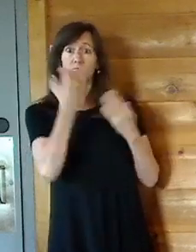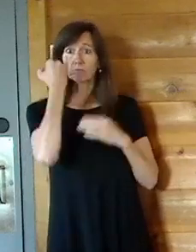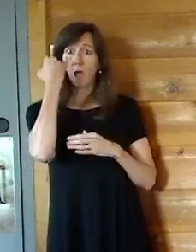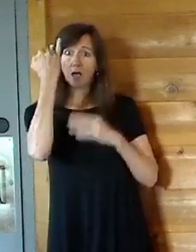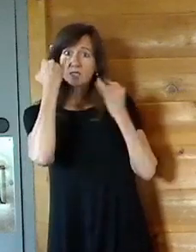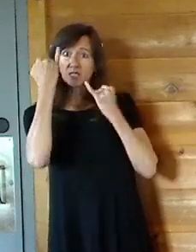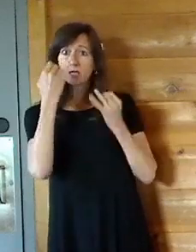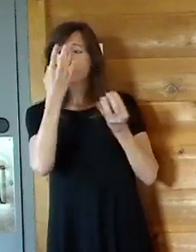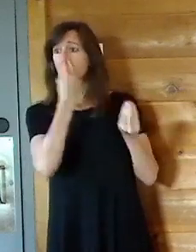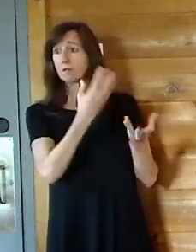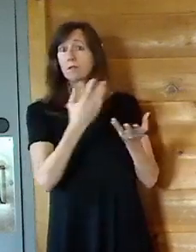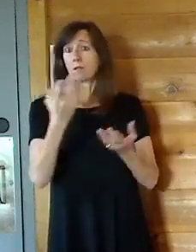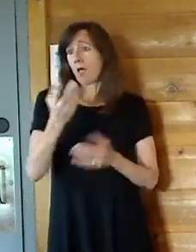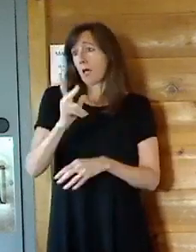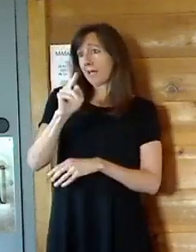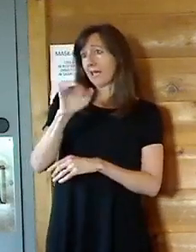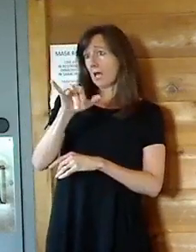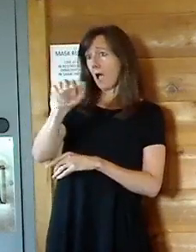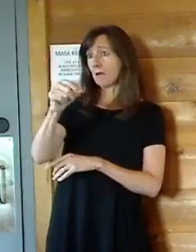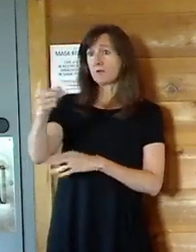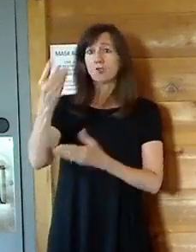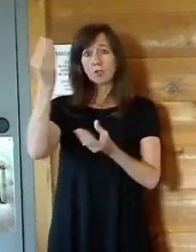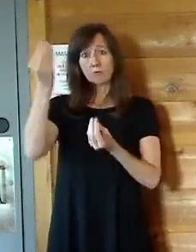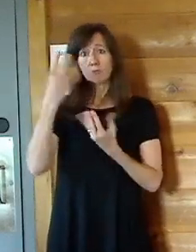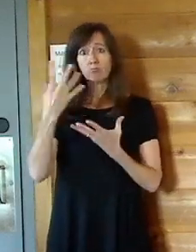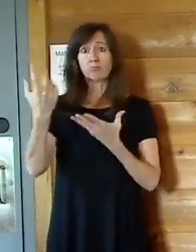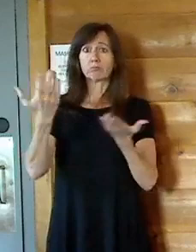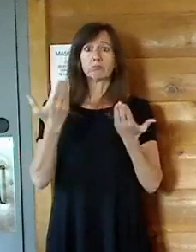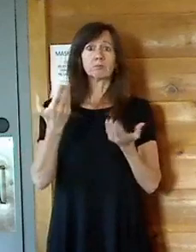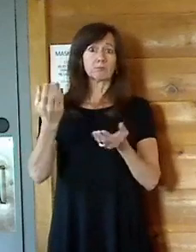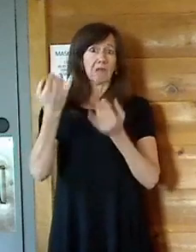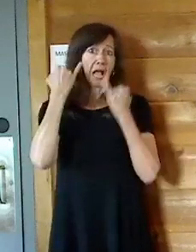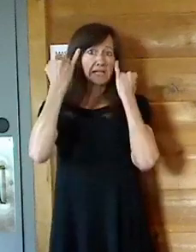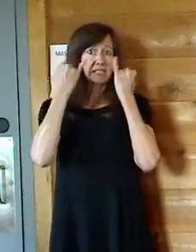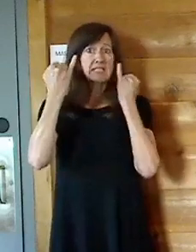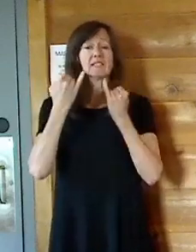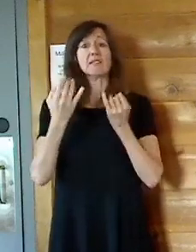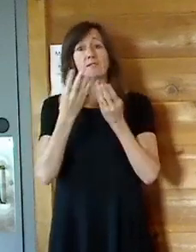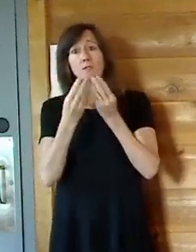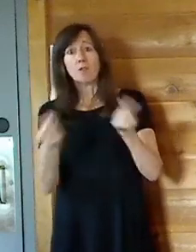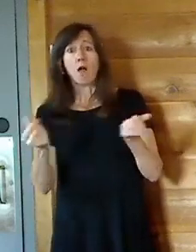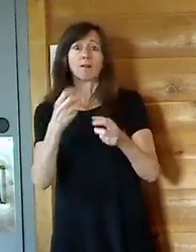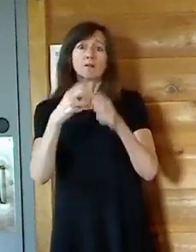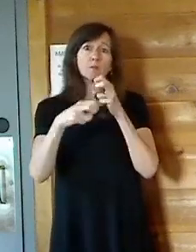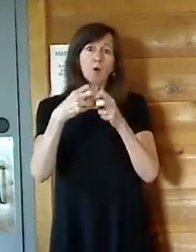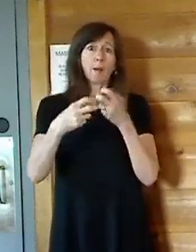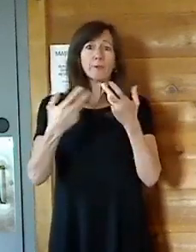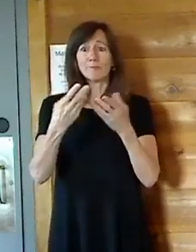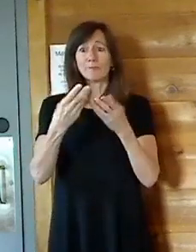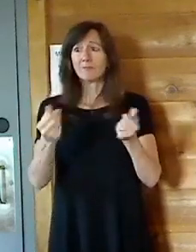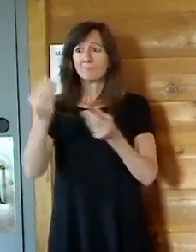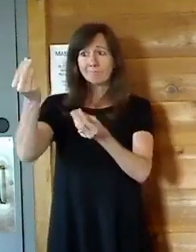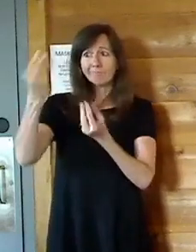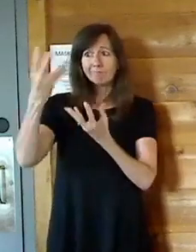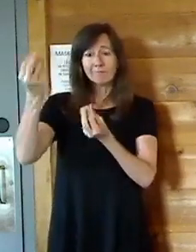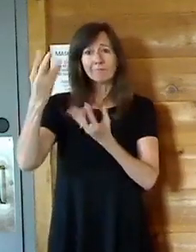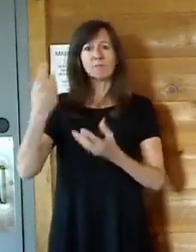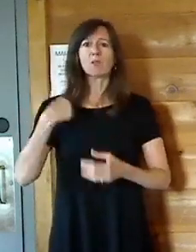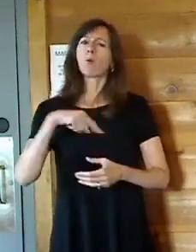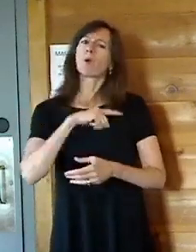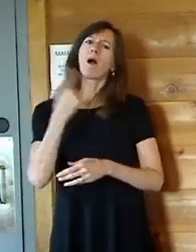help with a food pantry. But you may have some ideas and some solutions to problems that we didn't think about. We're always willing to listen.